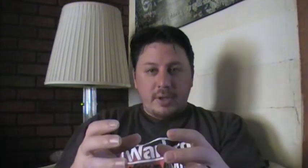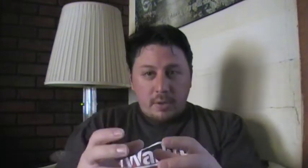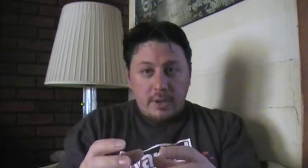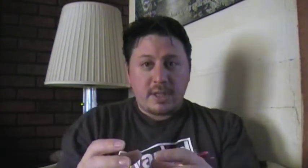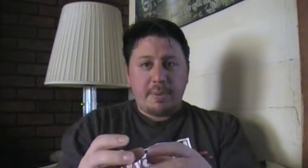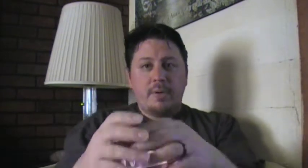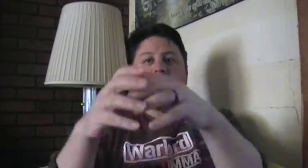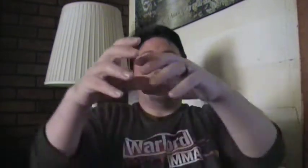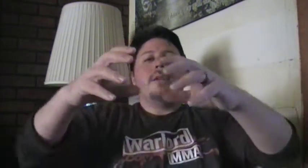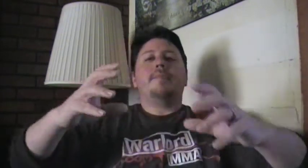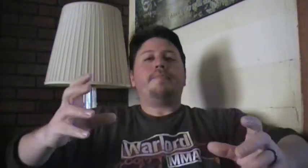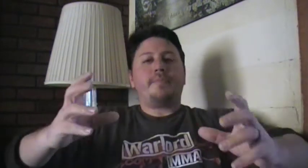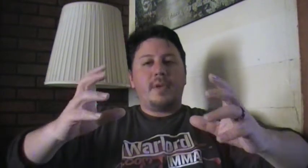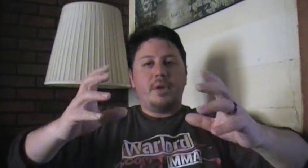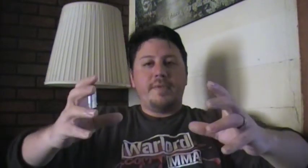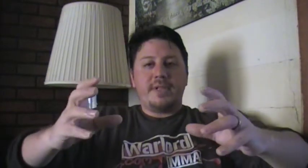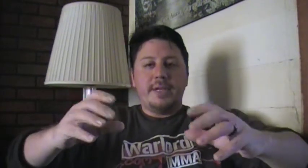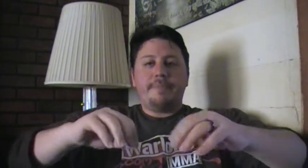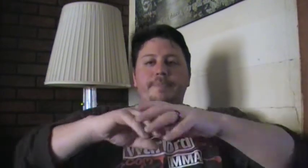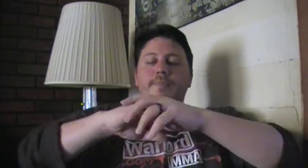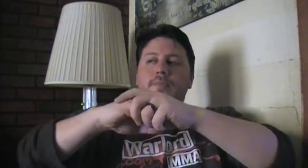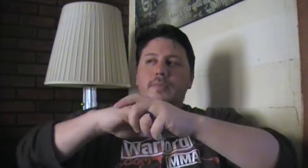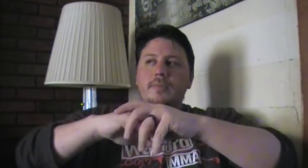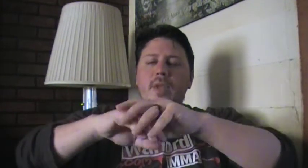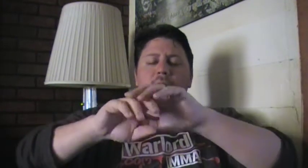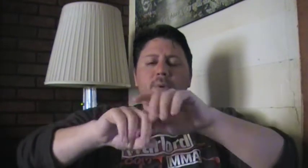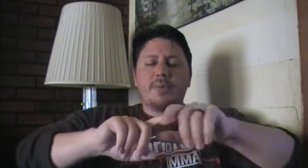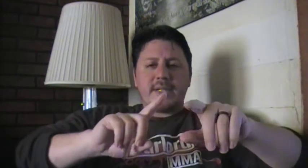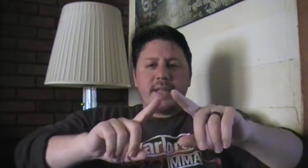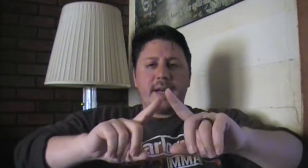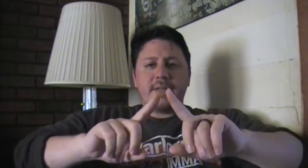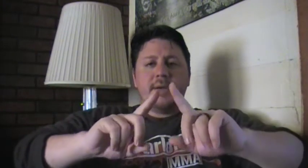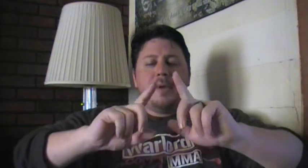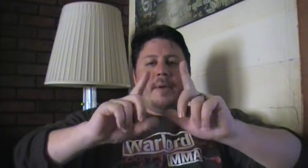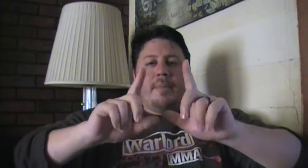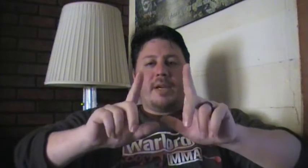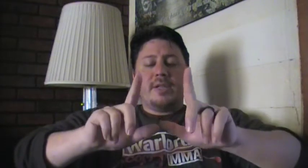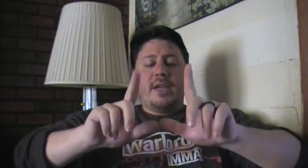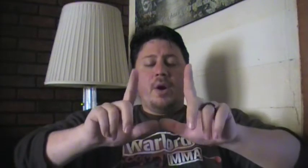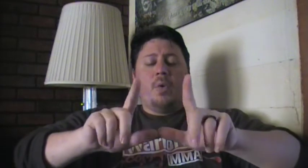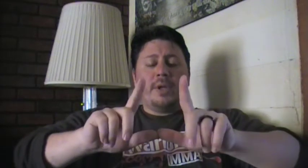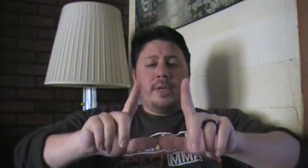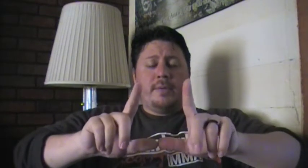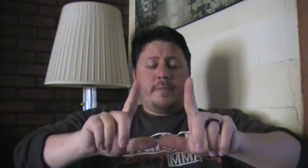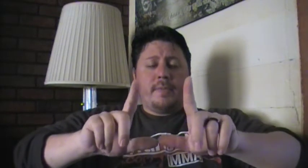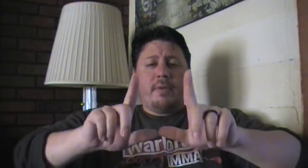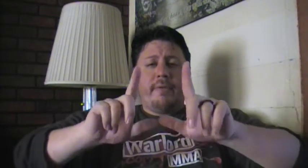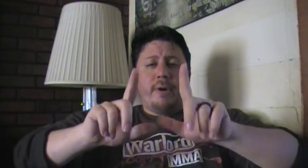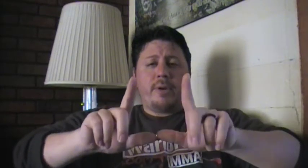totally exposed in the UFC. UFC. And the reason I say that is because they only focus